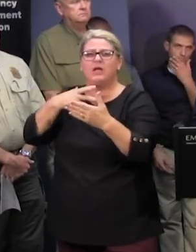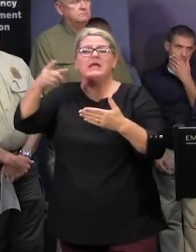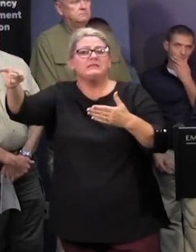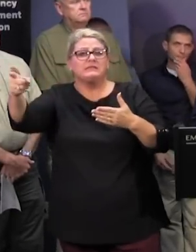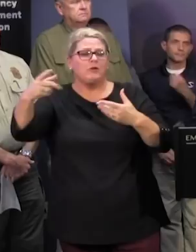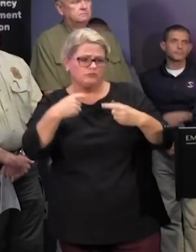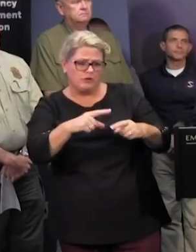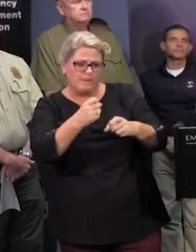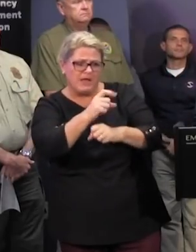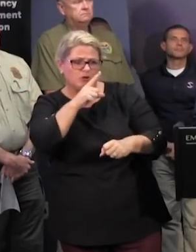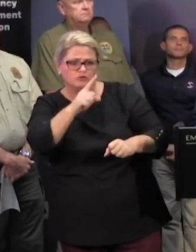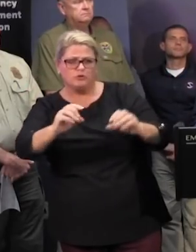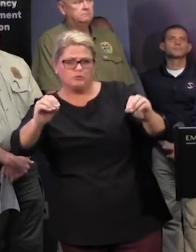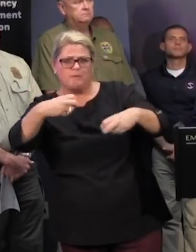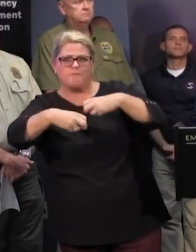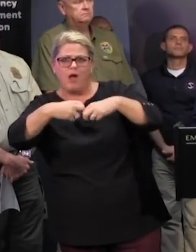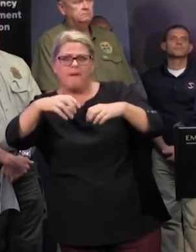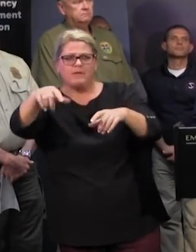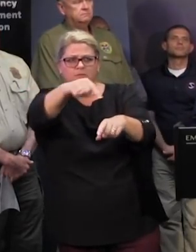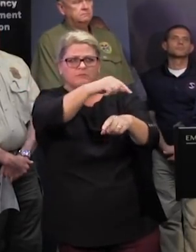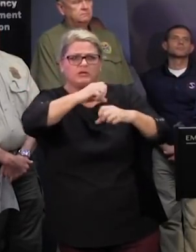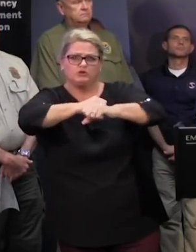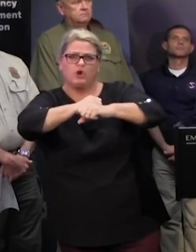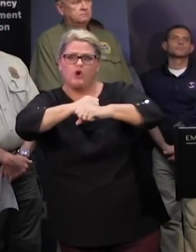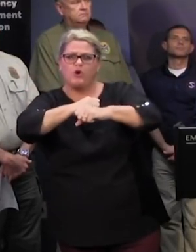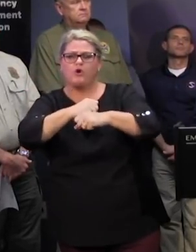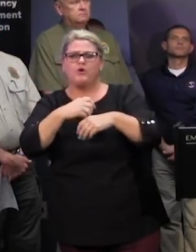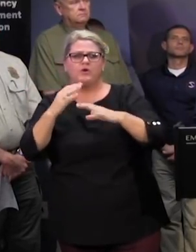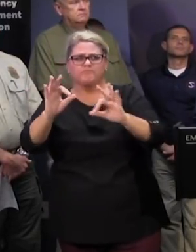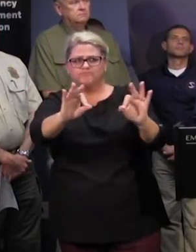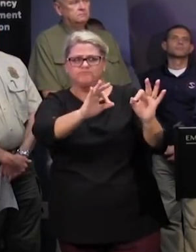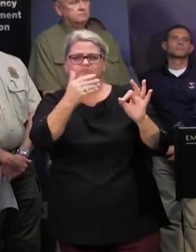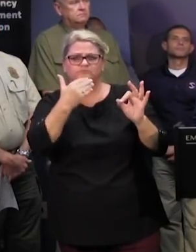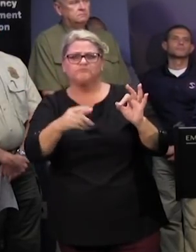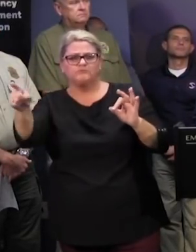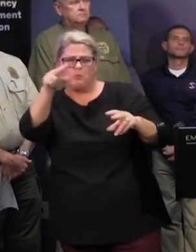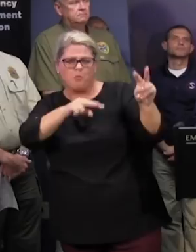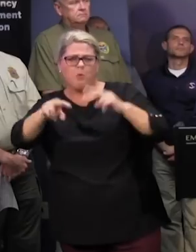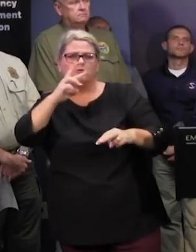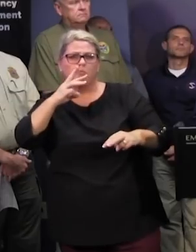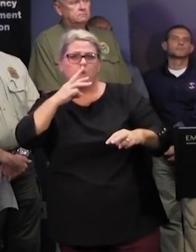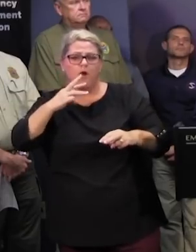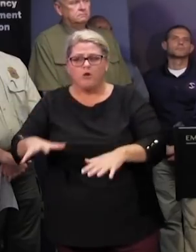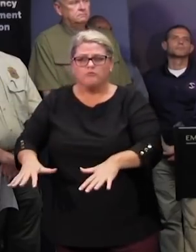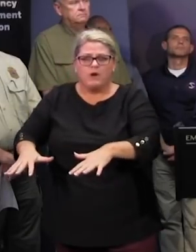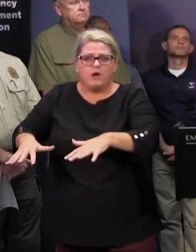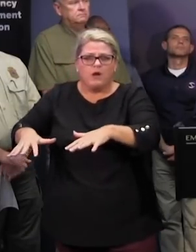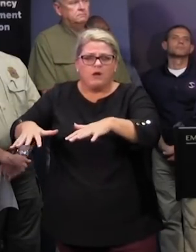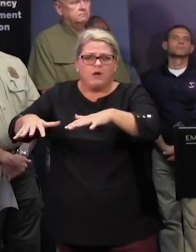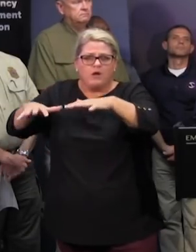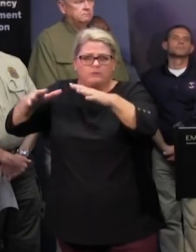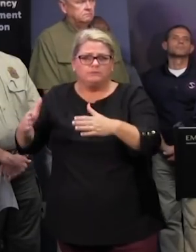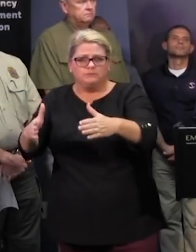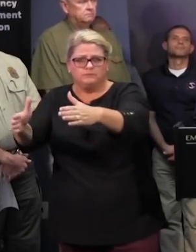sure that those impoundments stay secure and that there is not a problem they're continuing to watch the rising river levels and